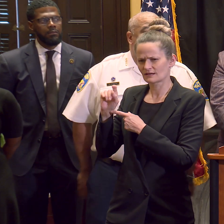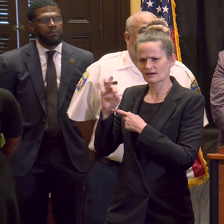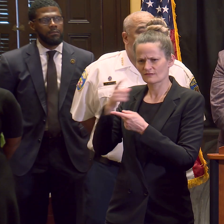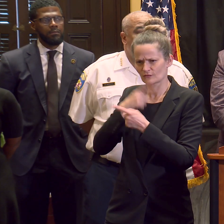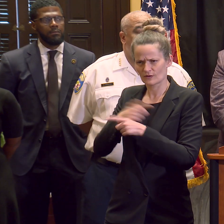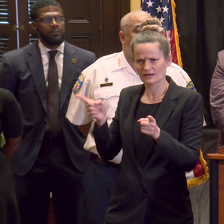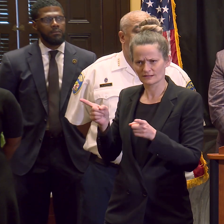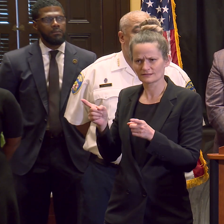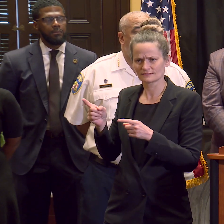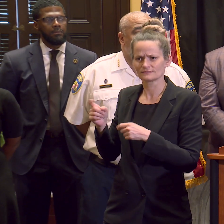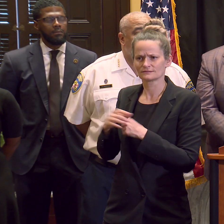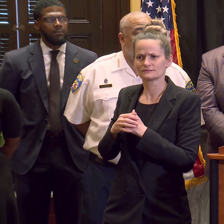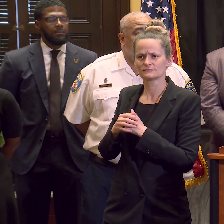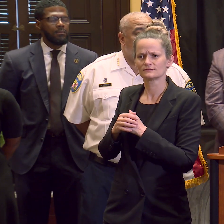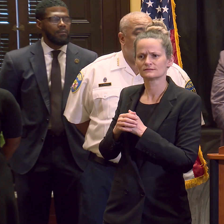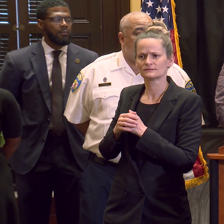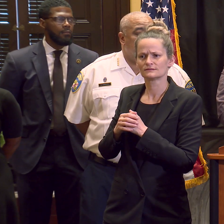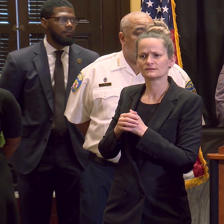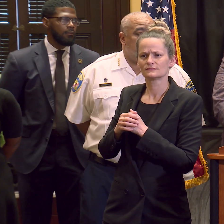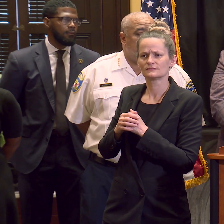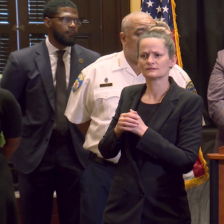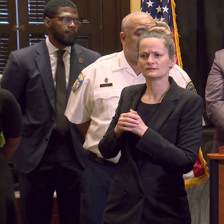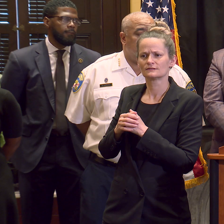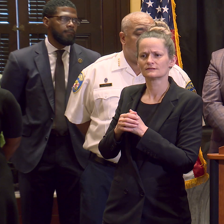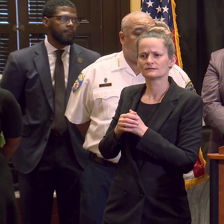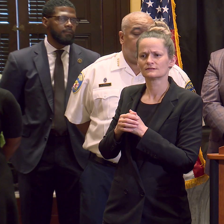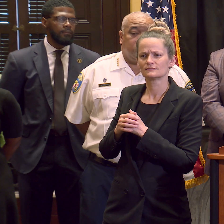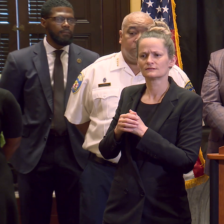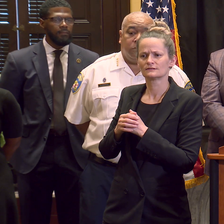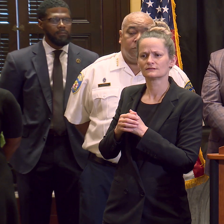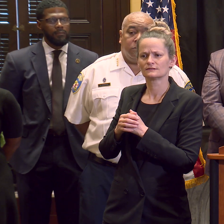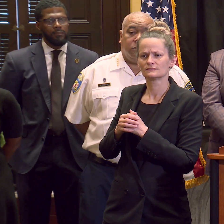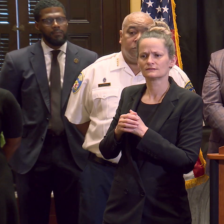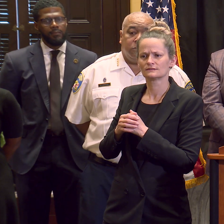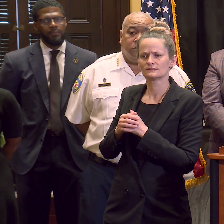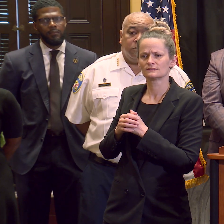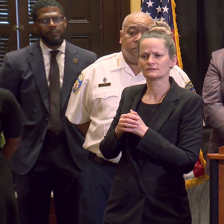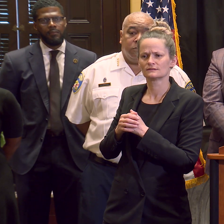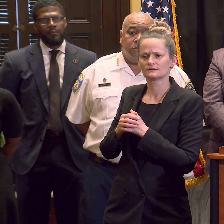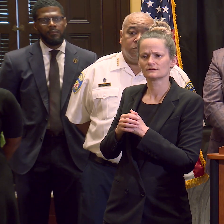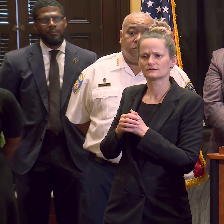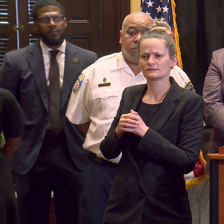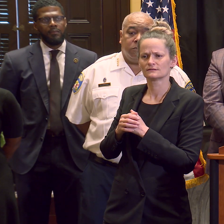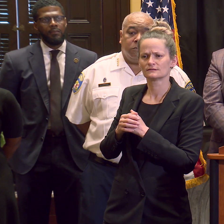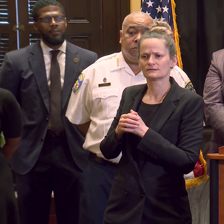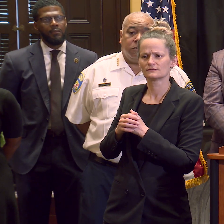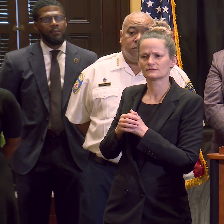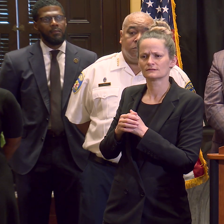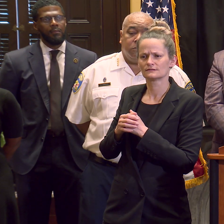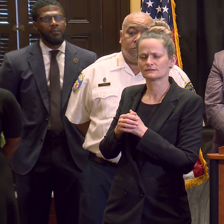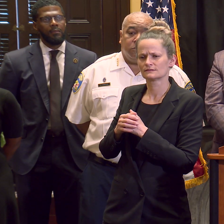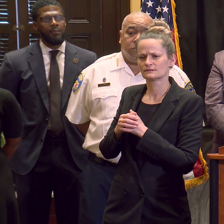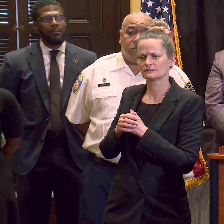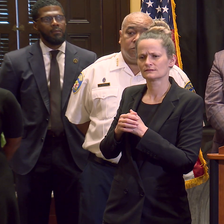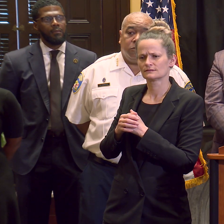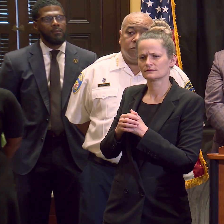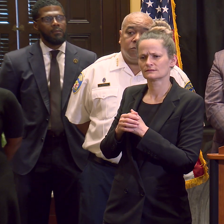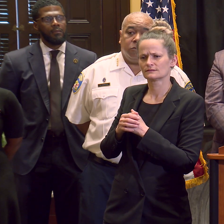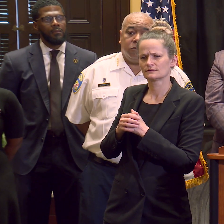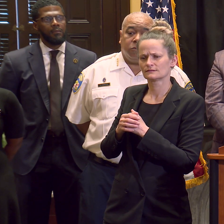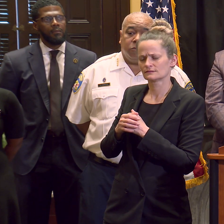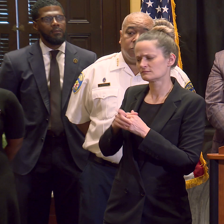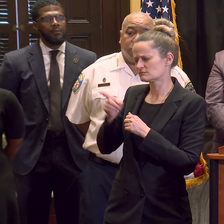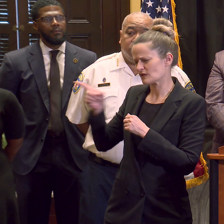Task Force, where he talks about the need for constitution policing and highlights the fact that reducing violence in Baltimore